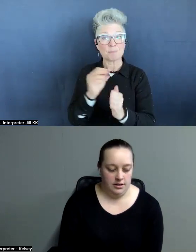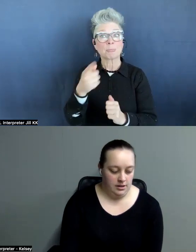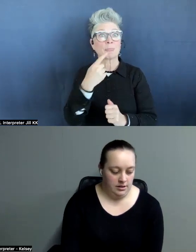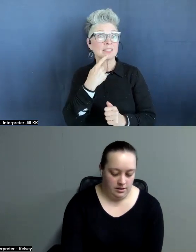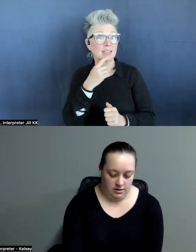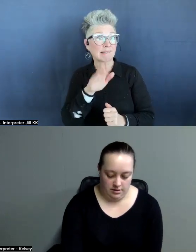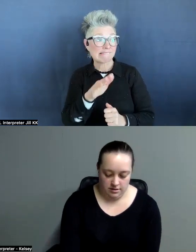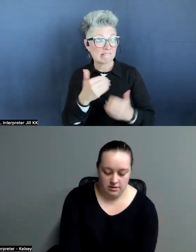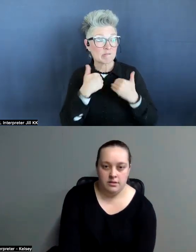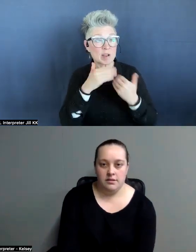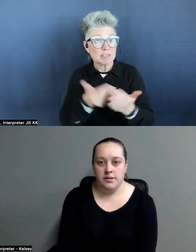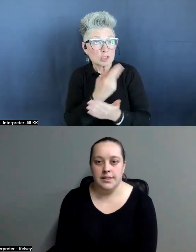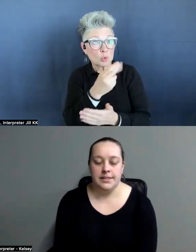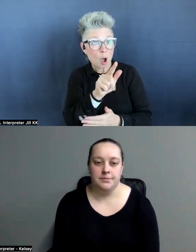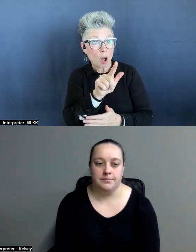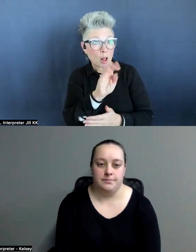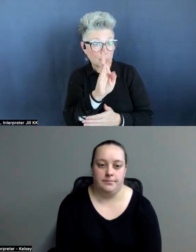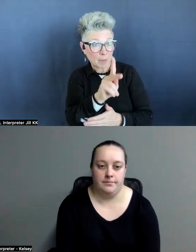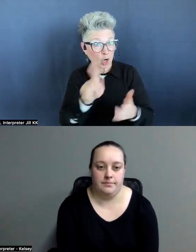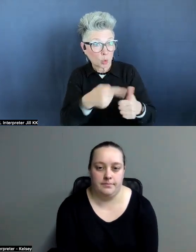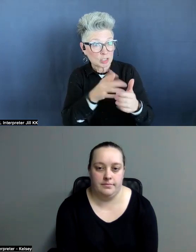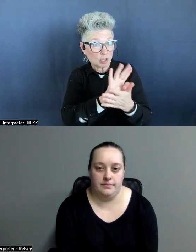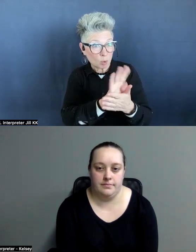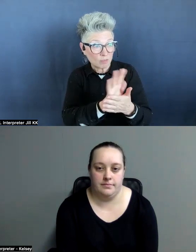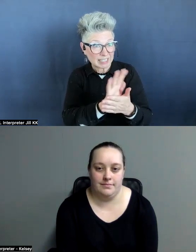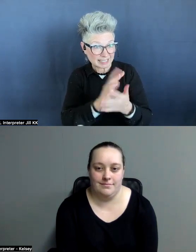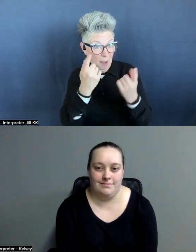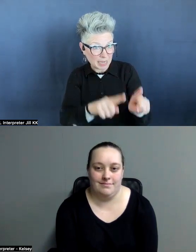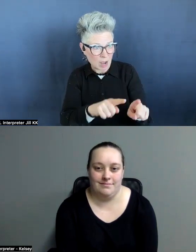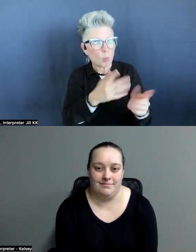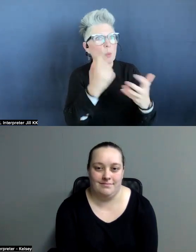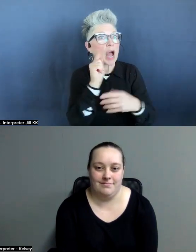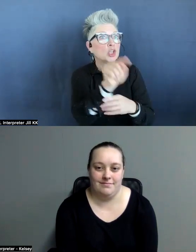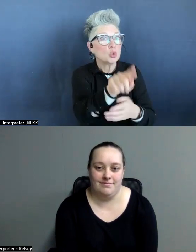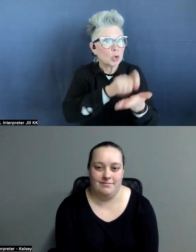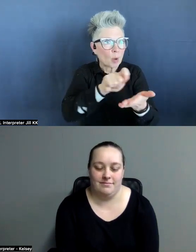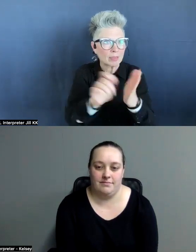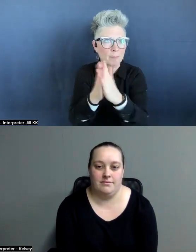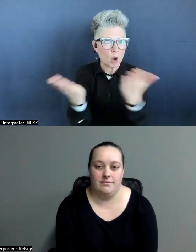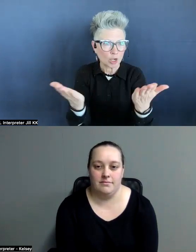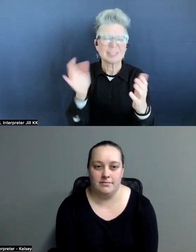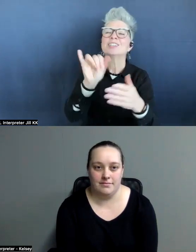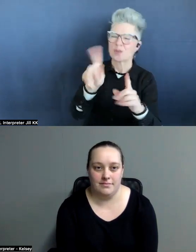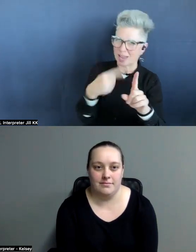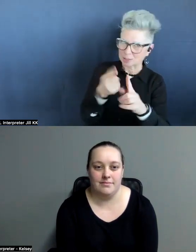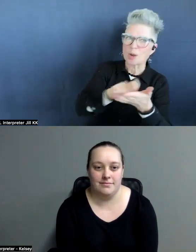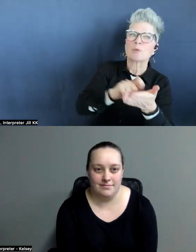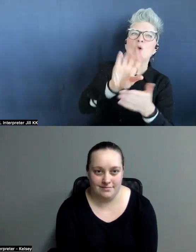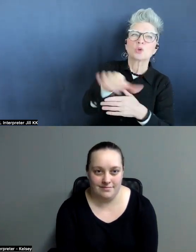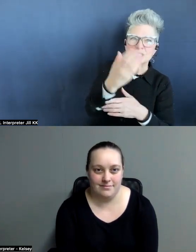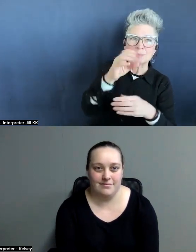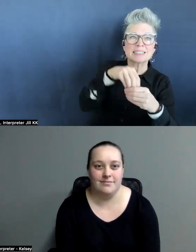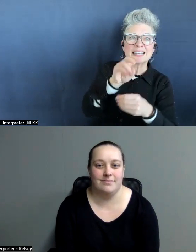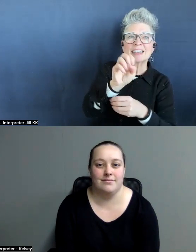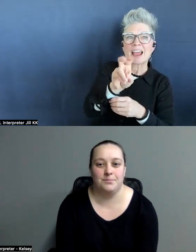original movies coming out. We'd like for you to write the books. And so that's when I wrote Christmas in Evergreen and Christmas in Evergreen